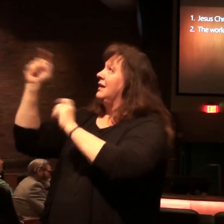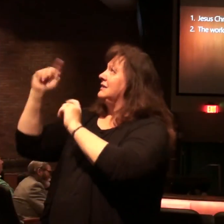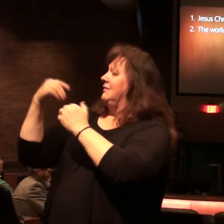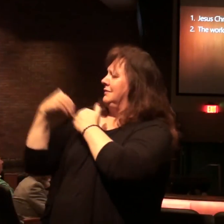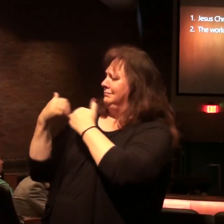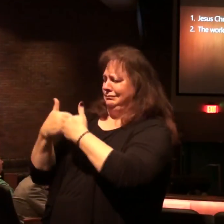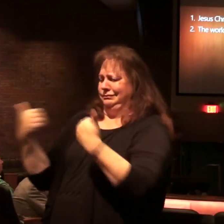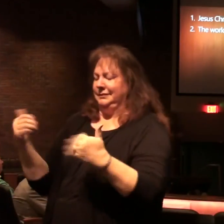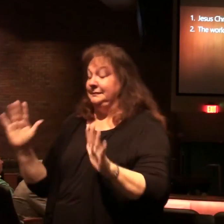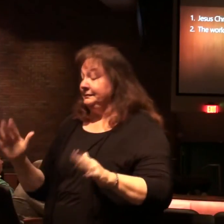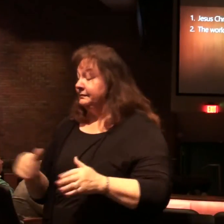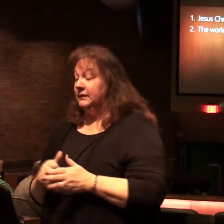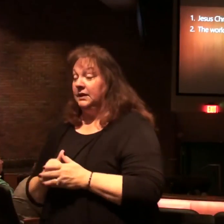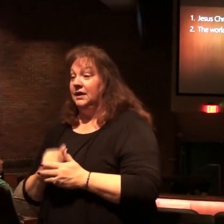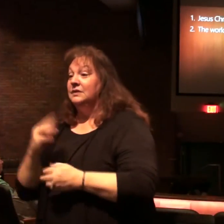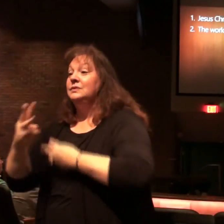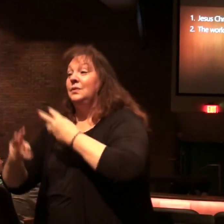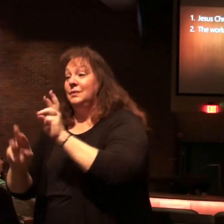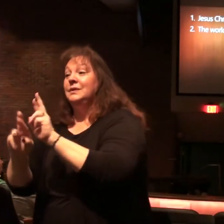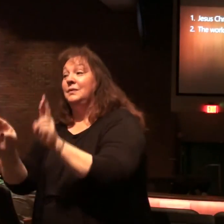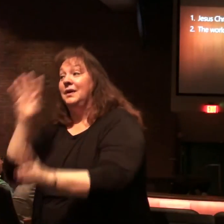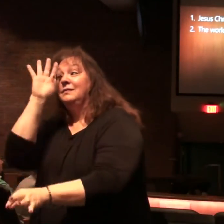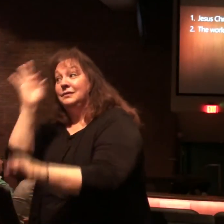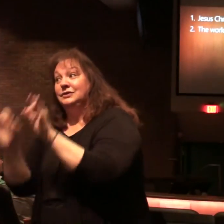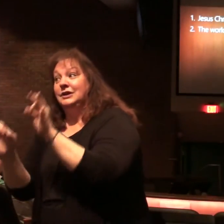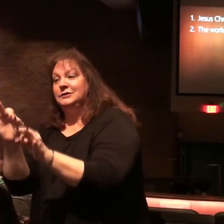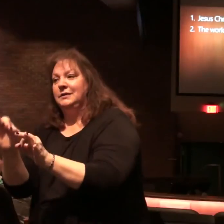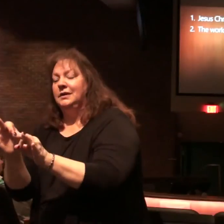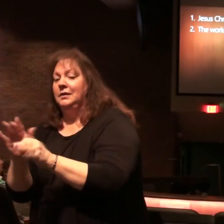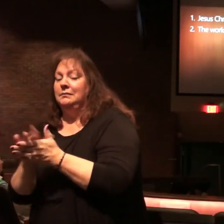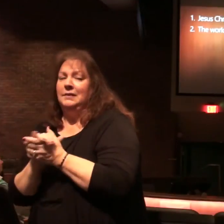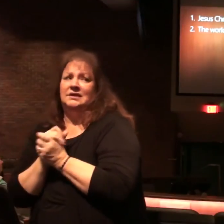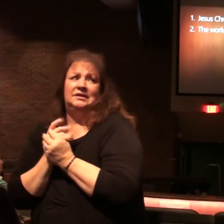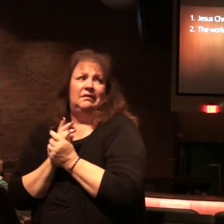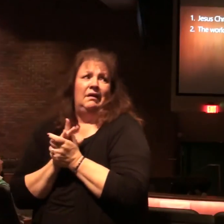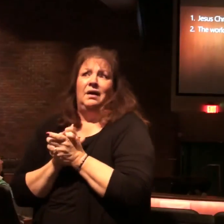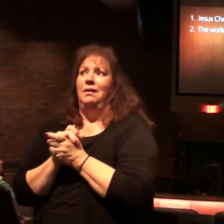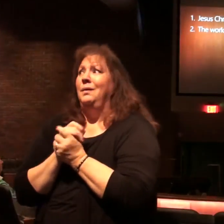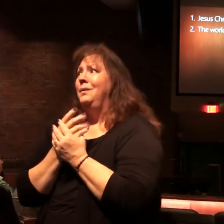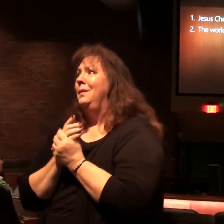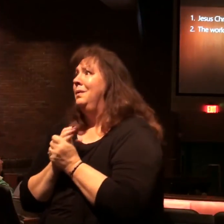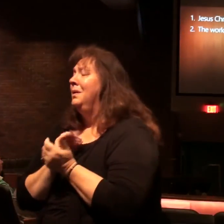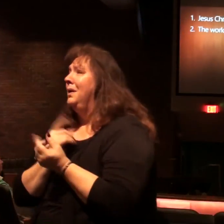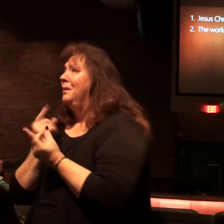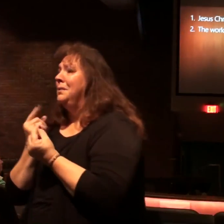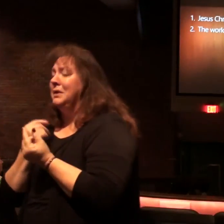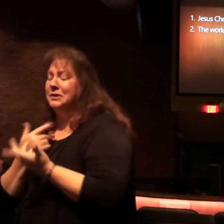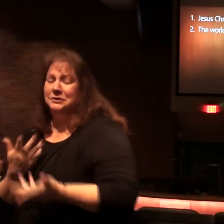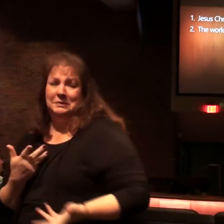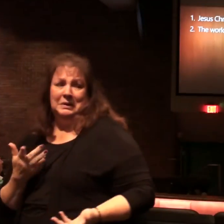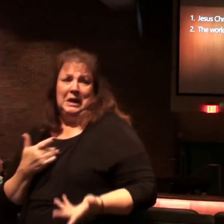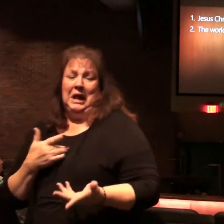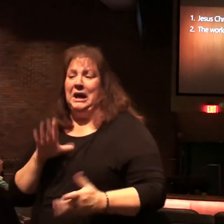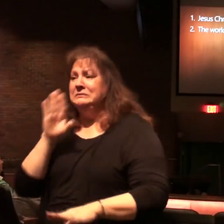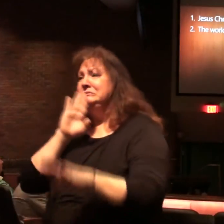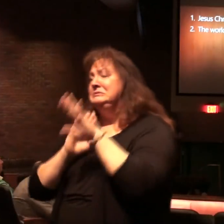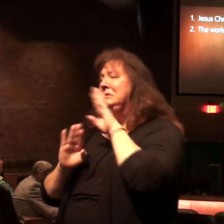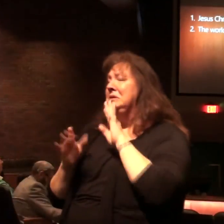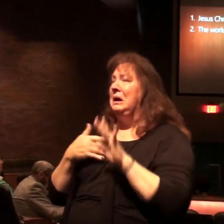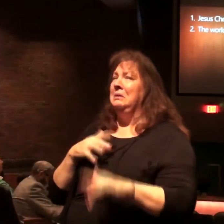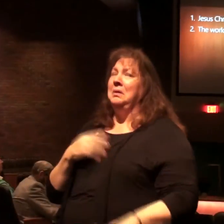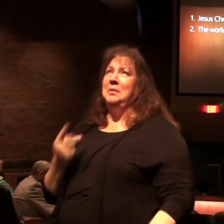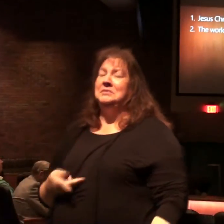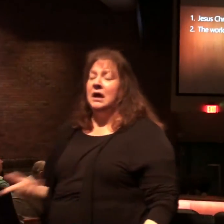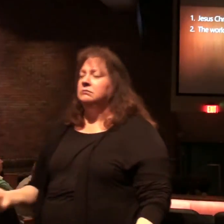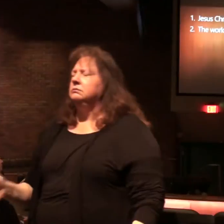creator alright the world is ripening for judgment so we don't wring our hands like the unbelievers think oh christians are just as frustrated just as